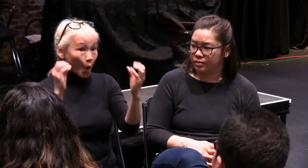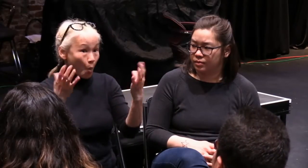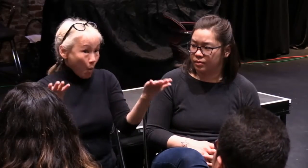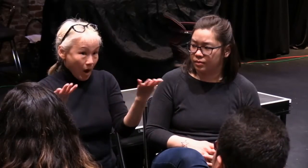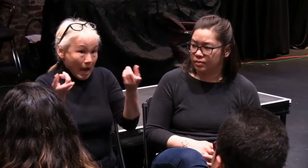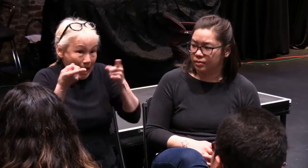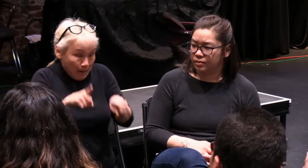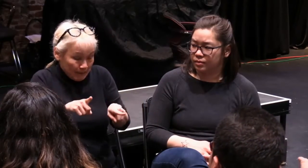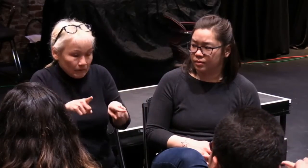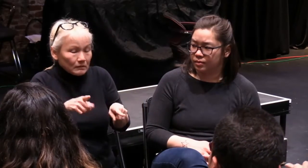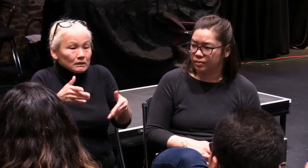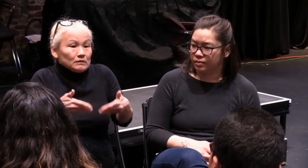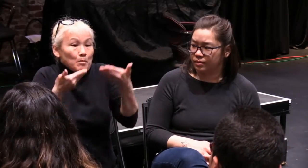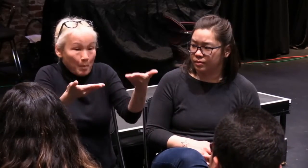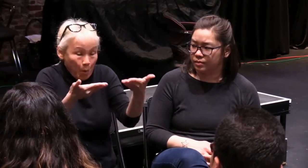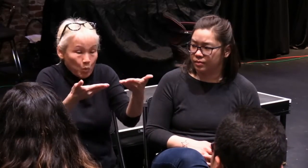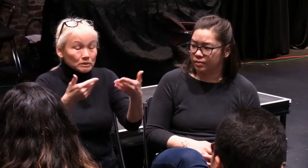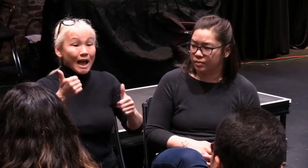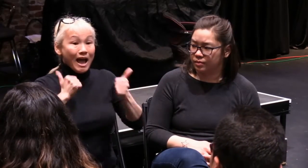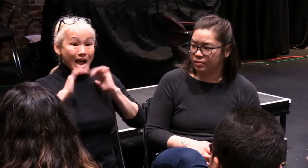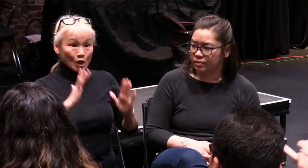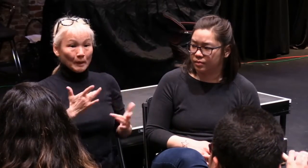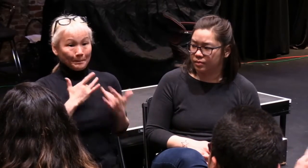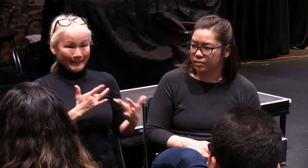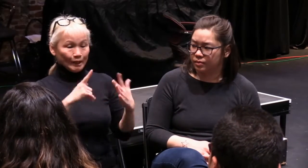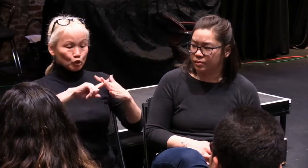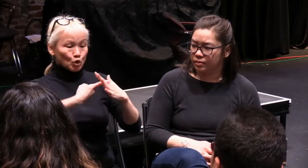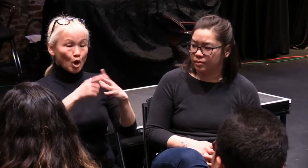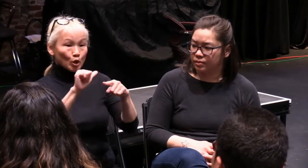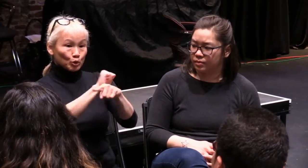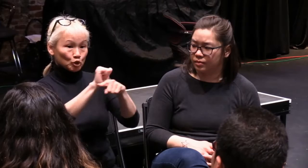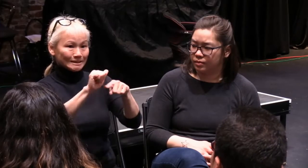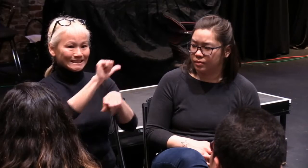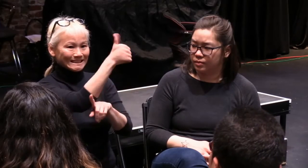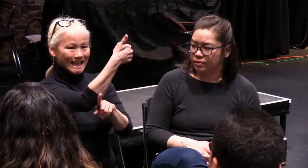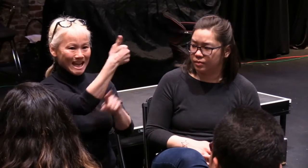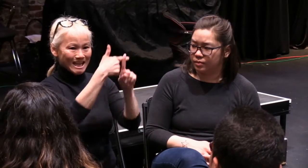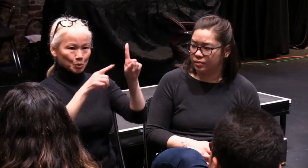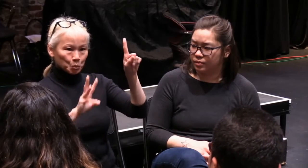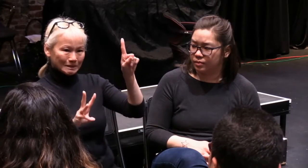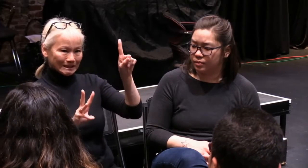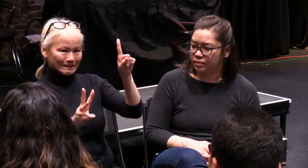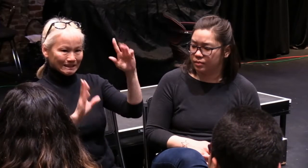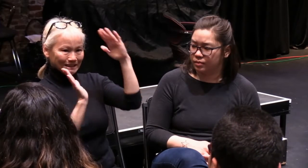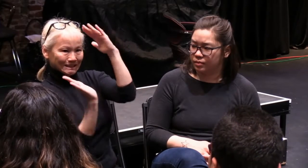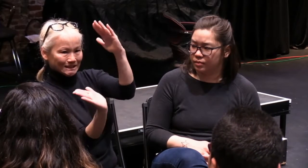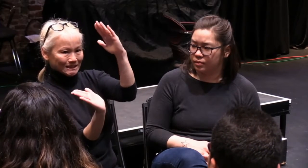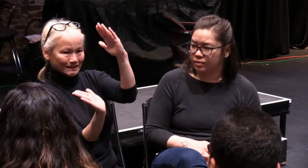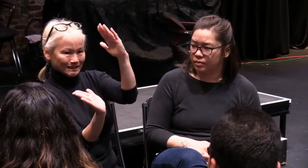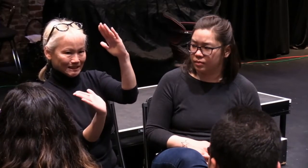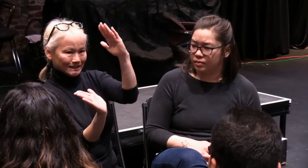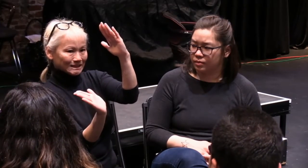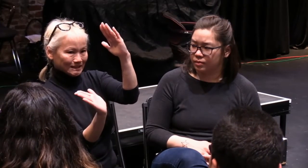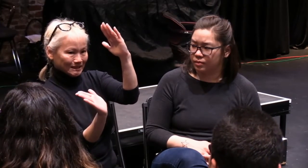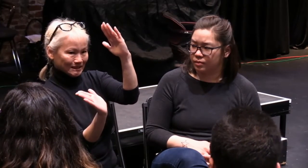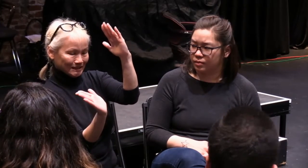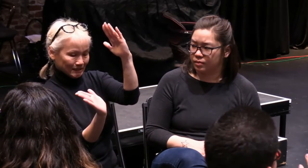folks knew sign, but on stage, the majority of the hearing actors did not know sign language, of course.